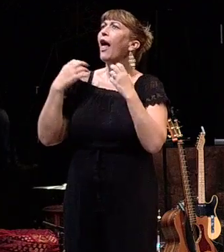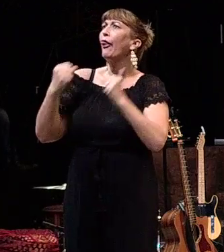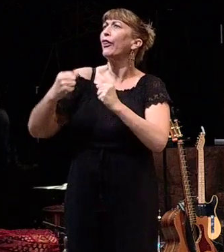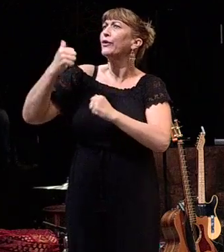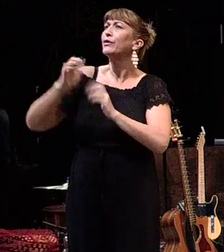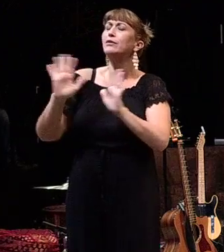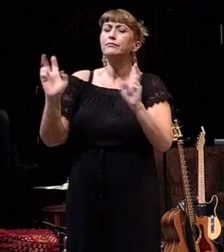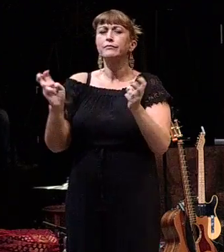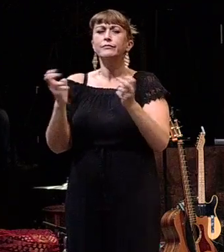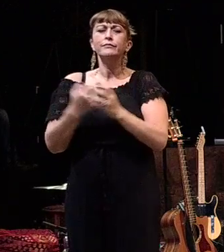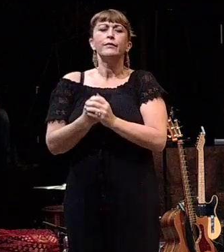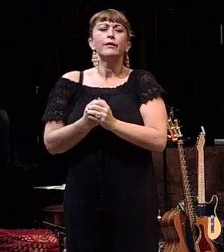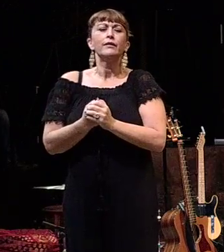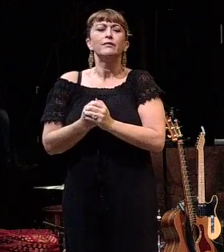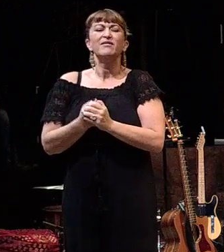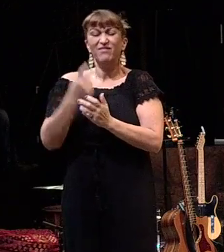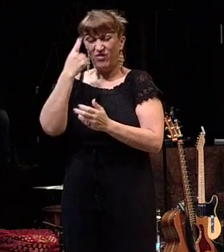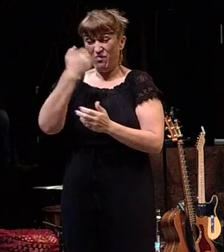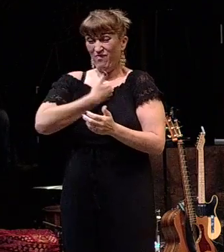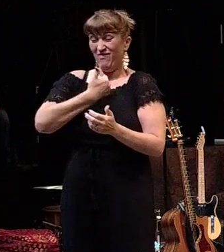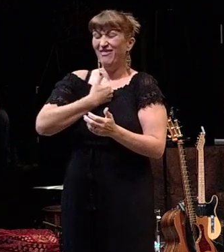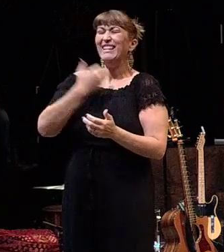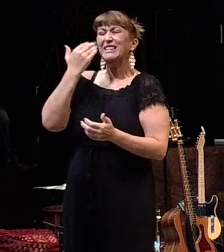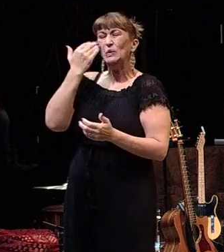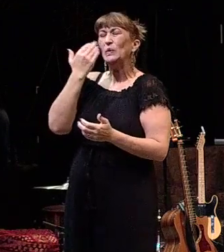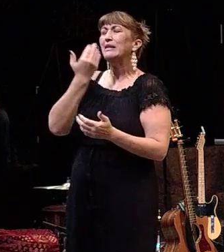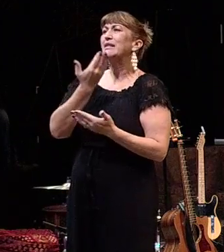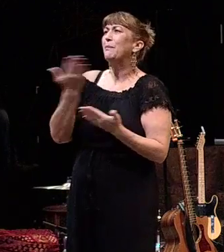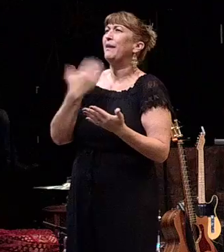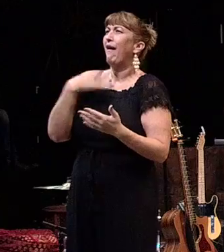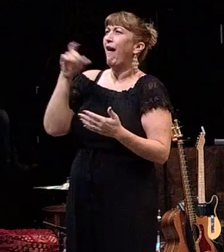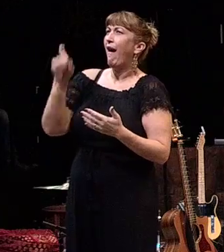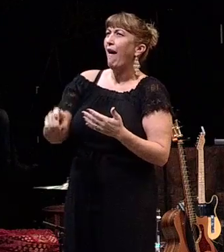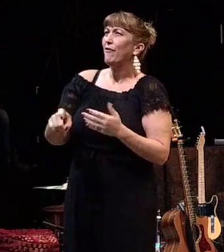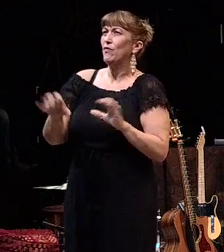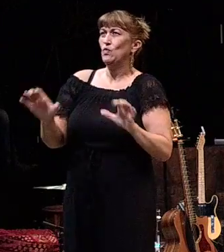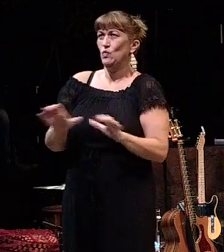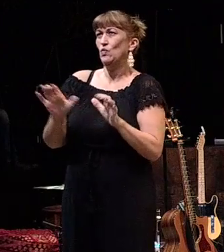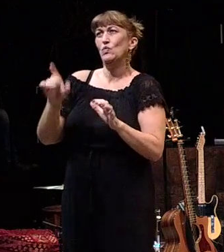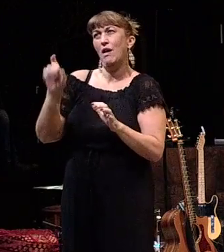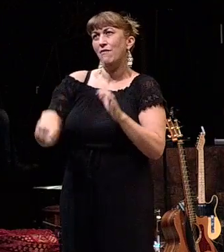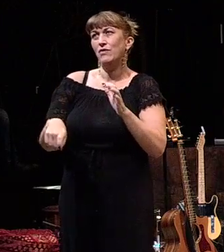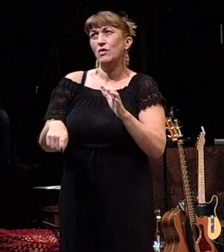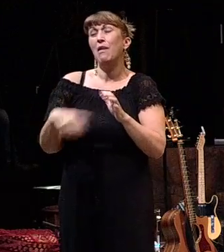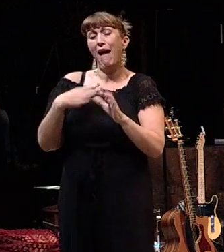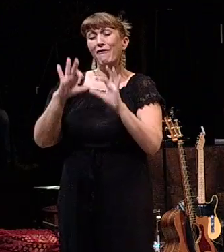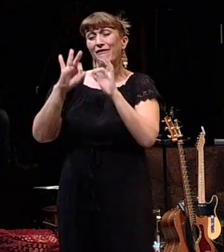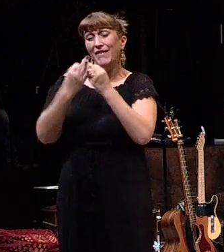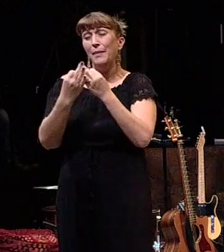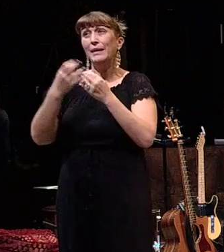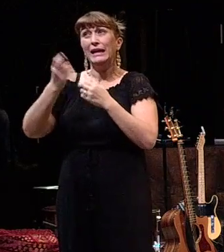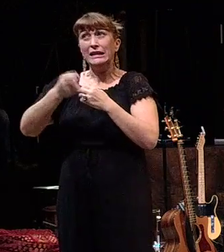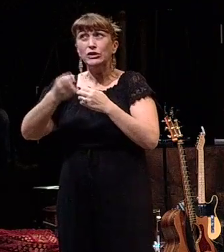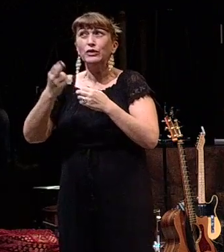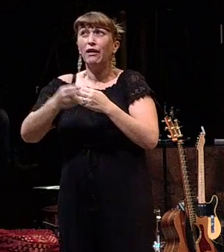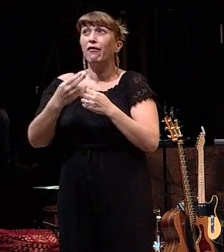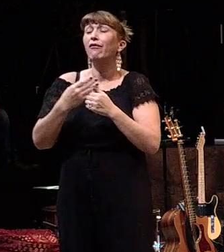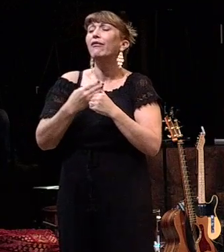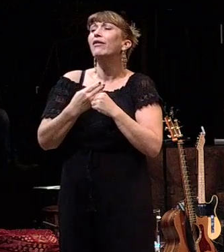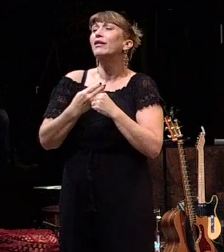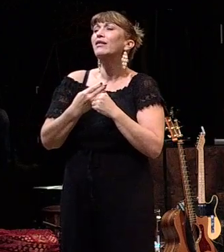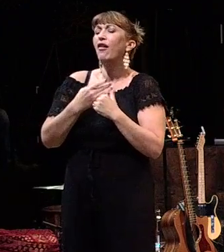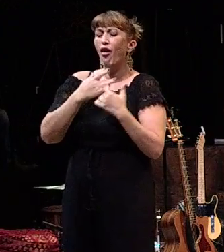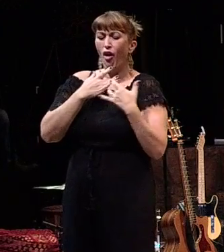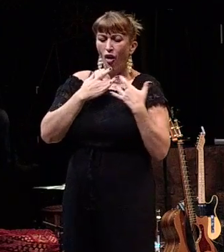And for me, it's been something that I know I have to do because I have a pretty bad family history. I had family history of